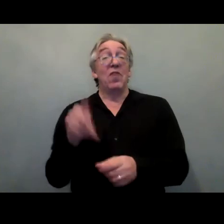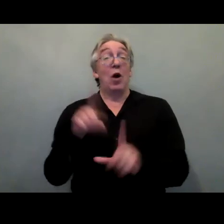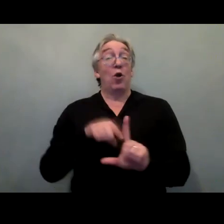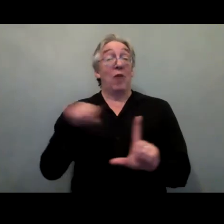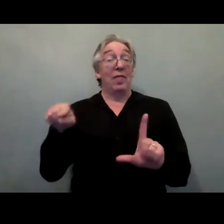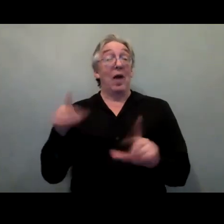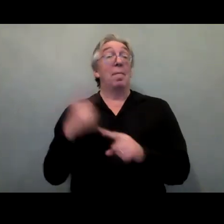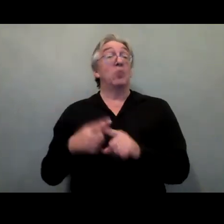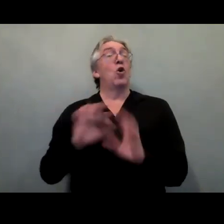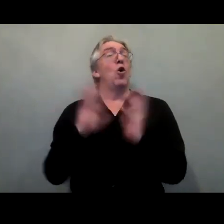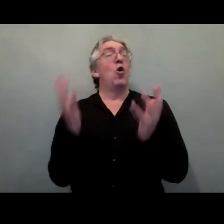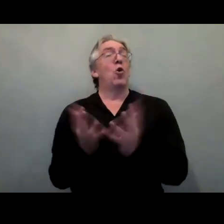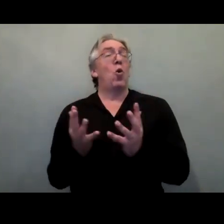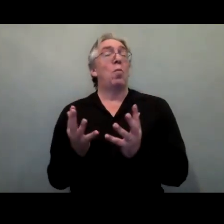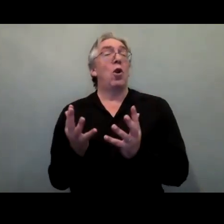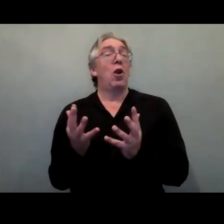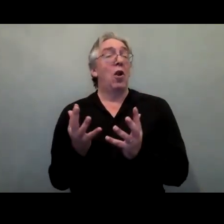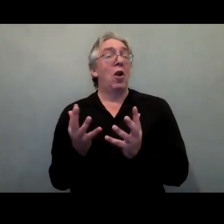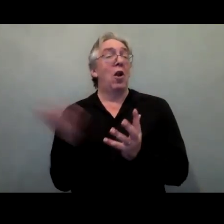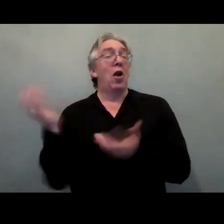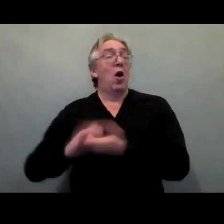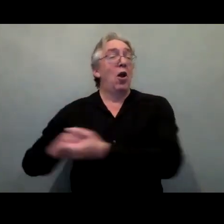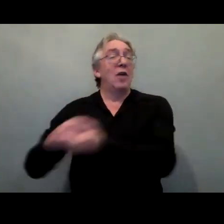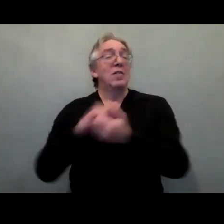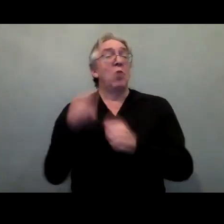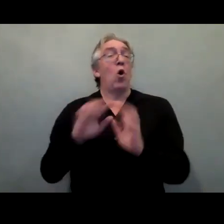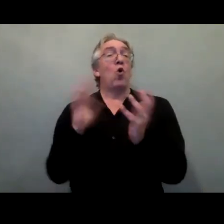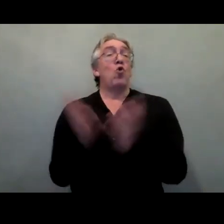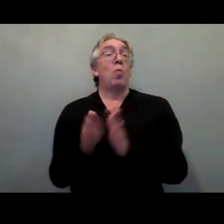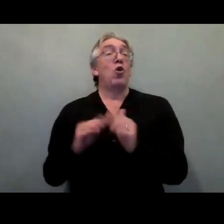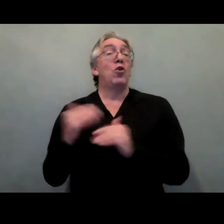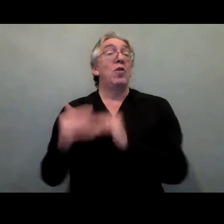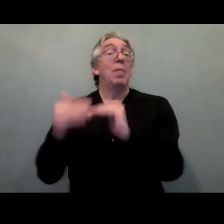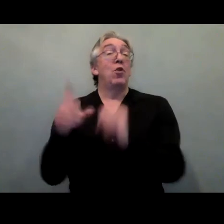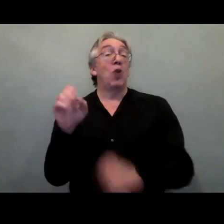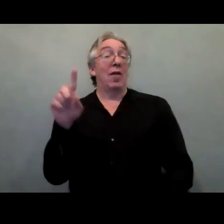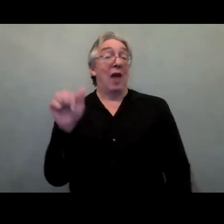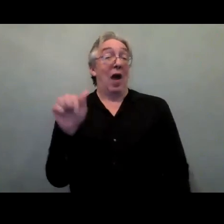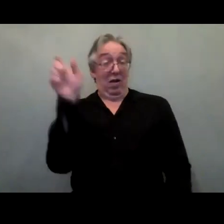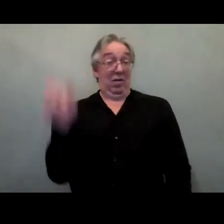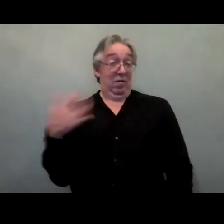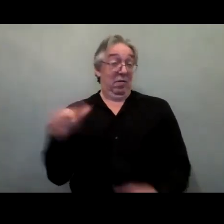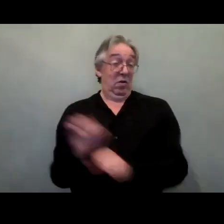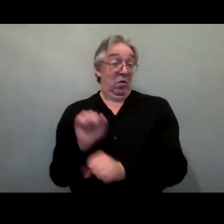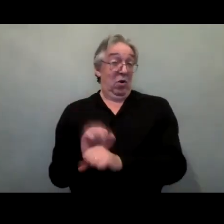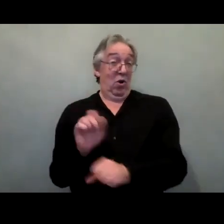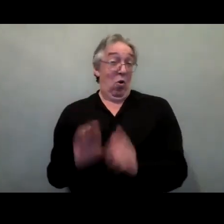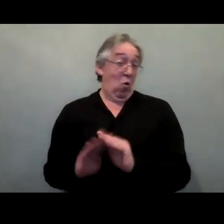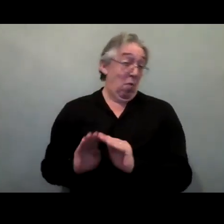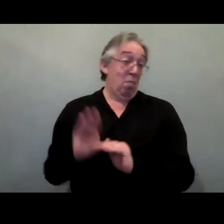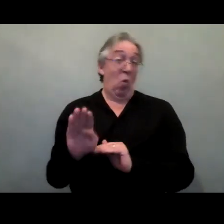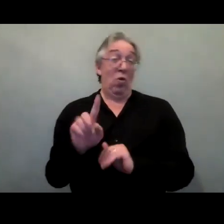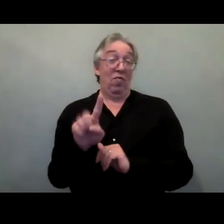Partnership for Sustainable Development Data. Tichafara has worked for over 14 years in the development sector,